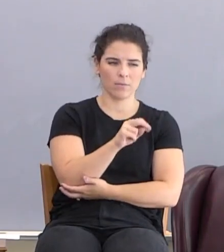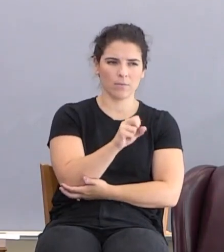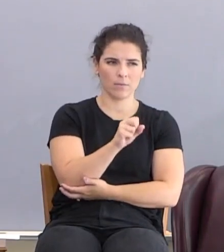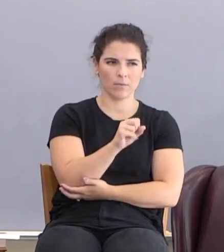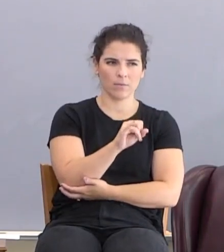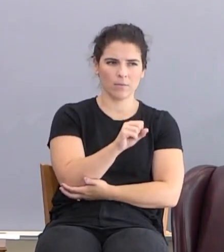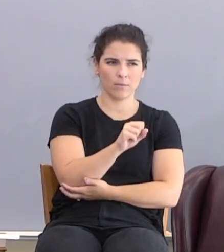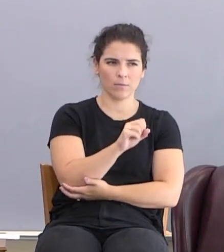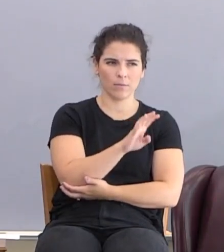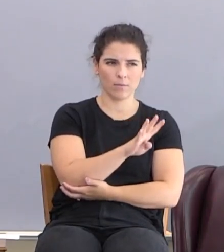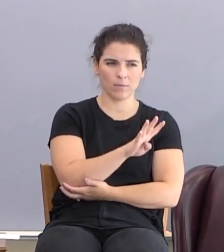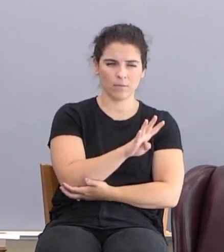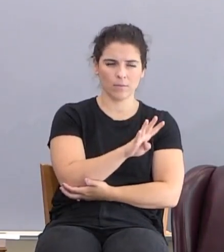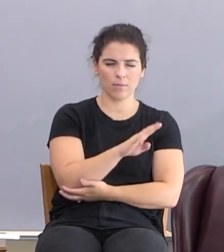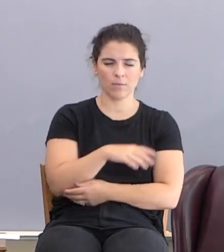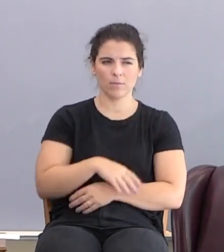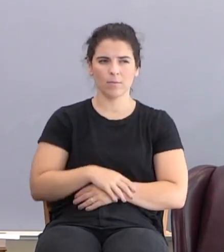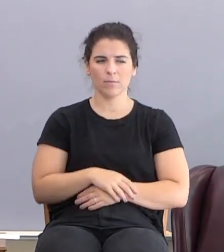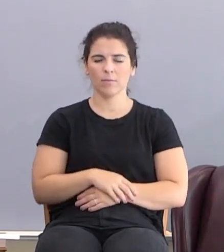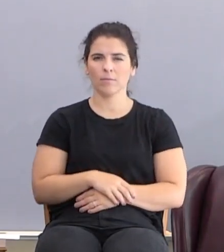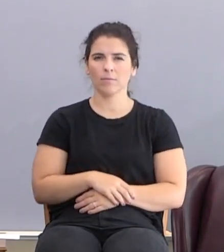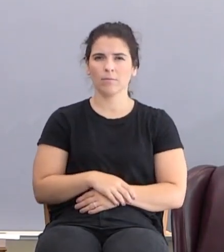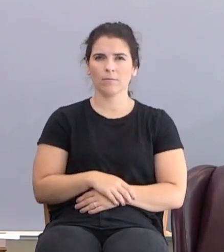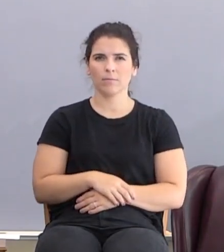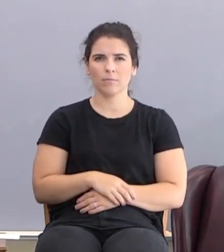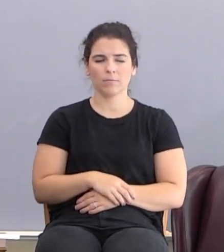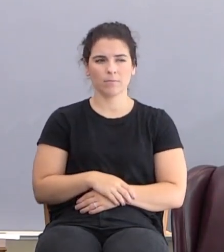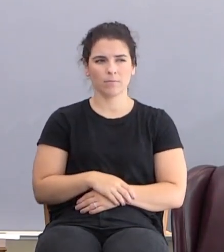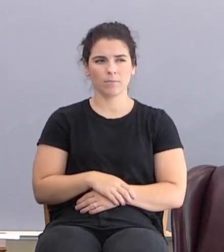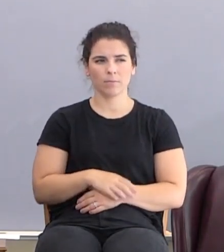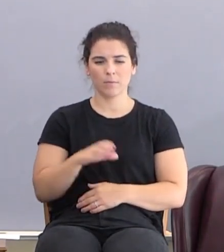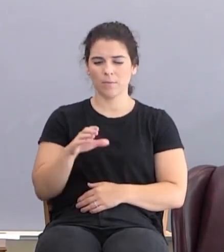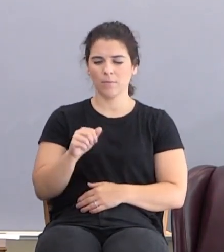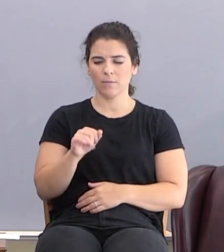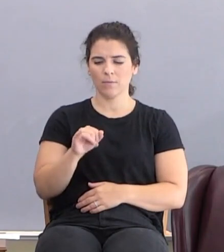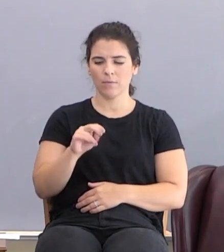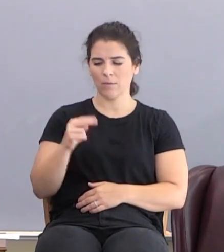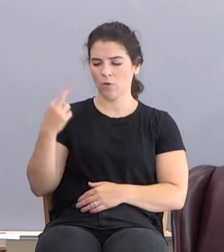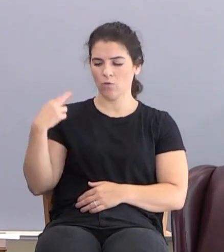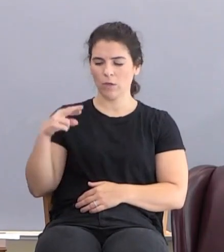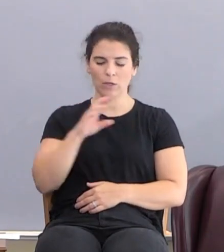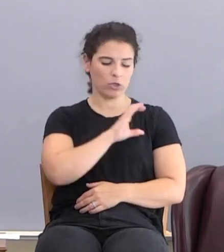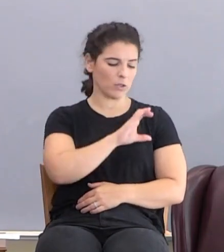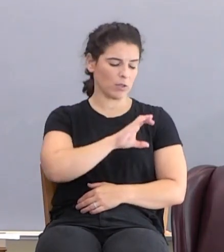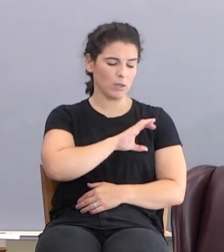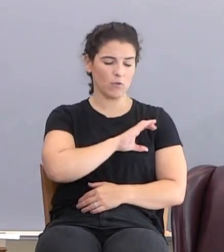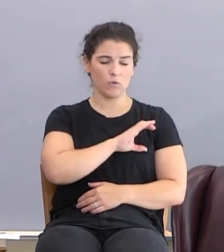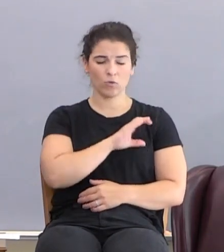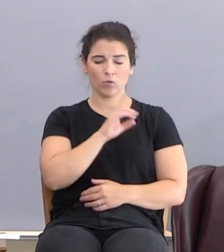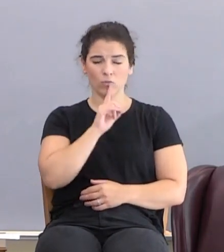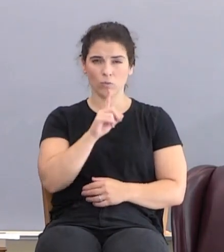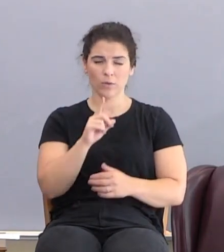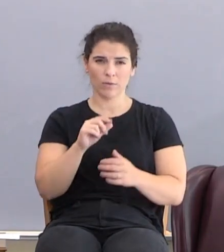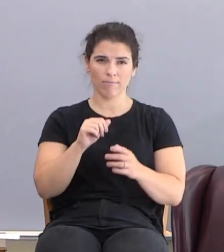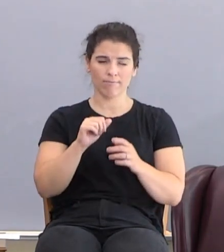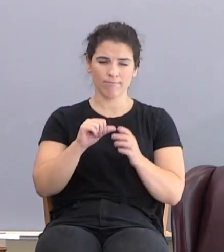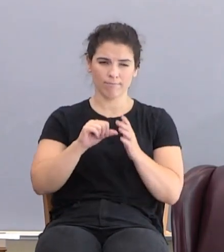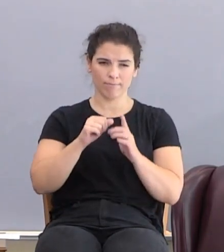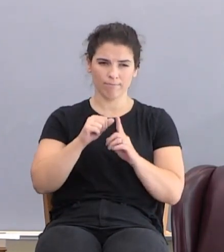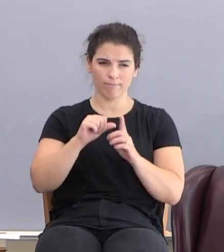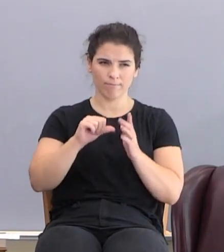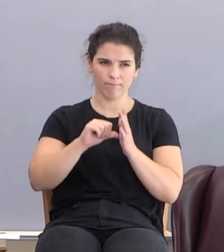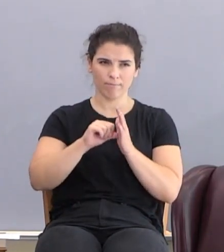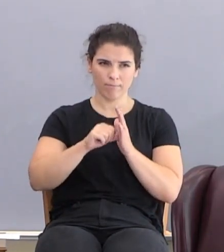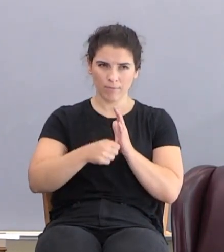Cain's religious character is exemplified by the meticulous attention to detail